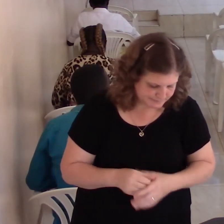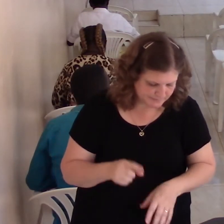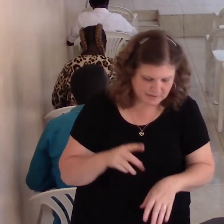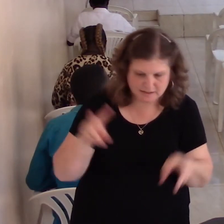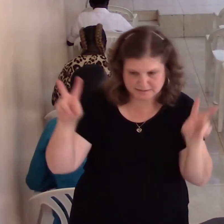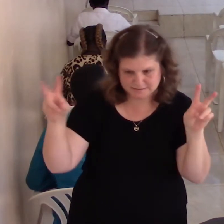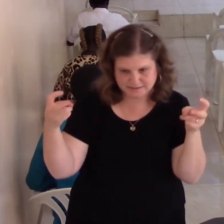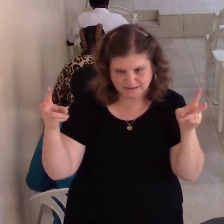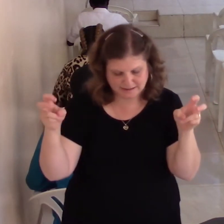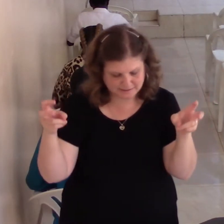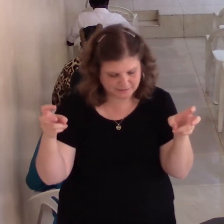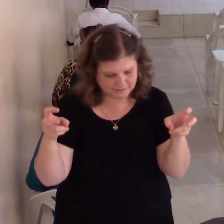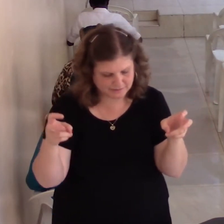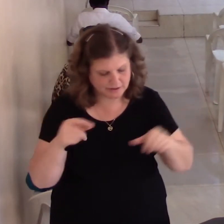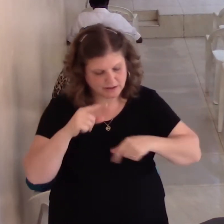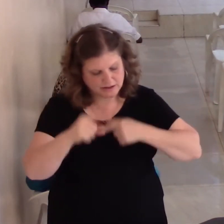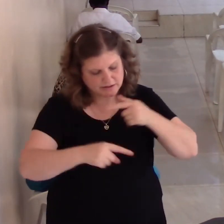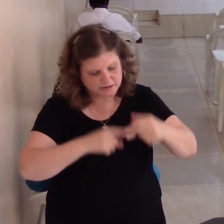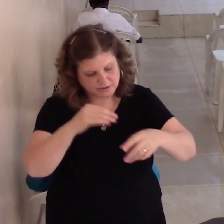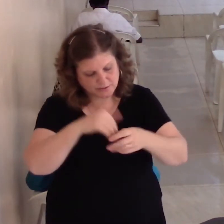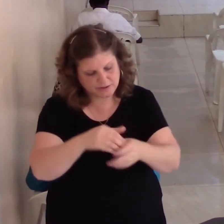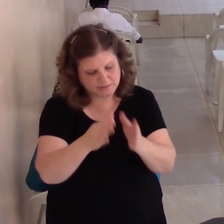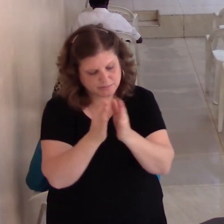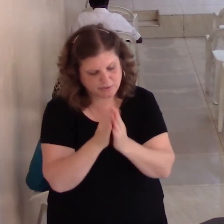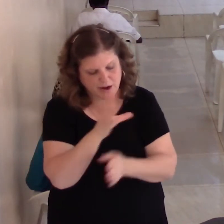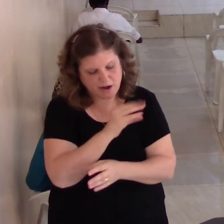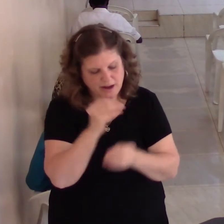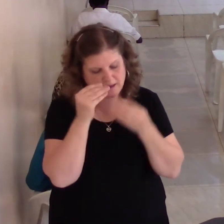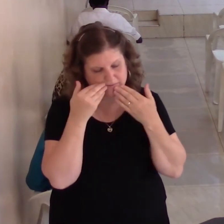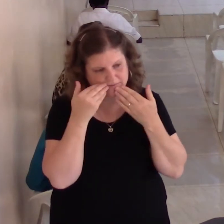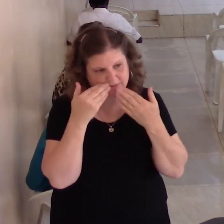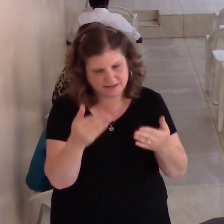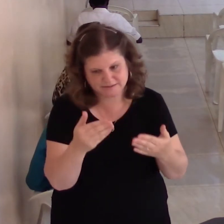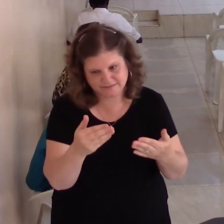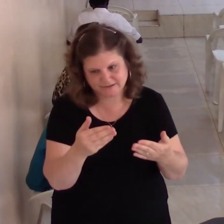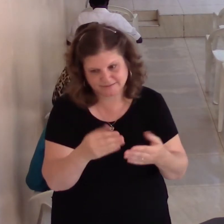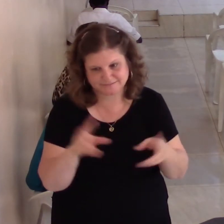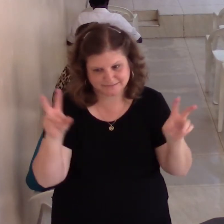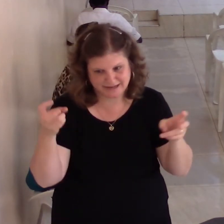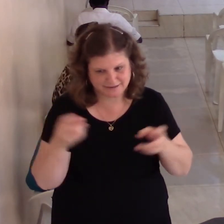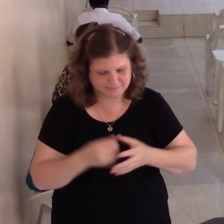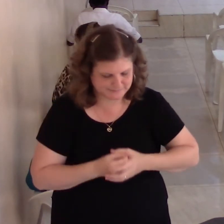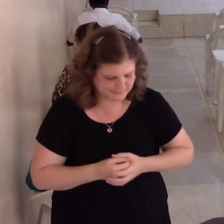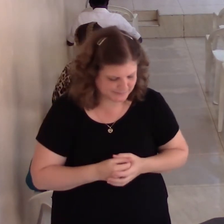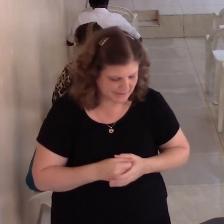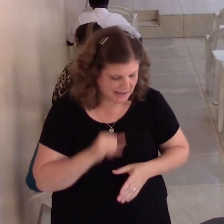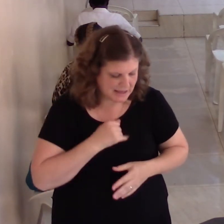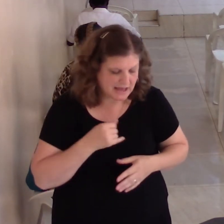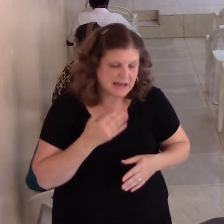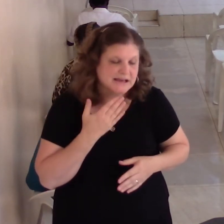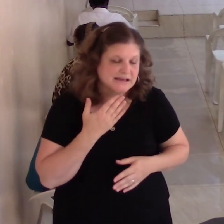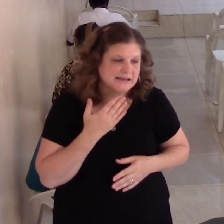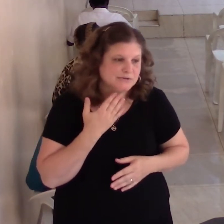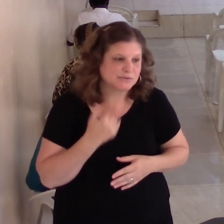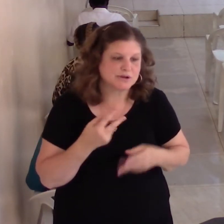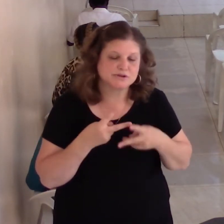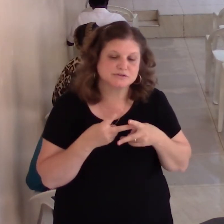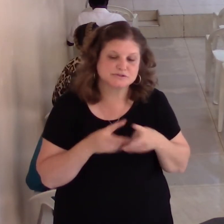today is, continue in prayer and thanksgiving. I'd to start off our message this morning by asking Pastor Charles to come.